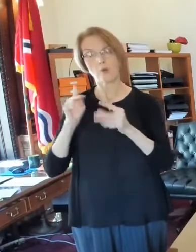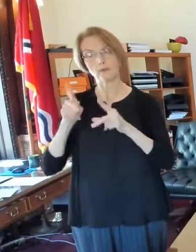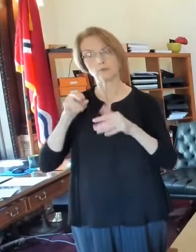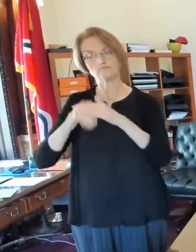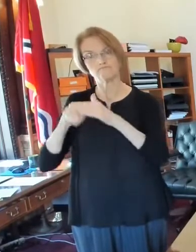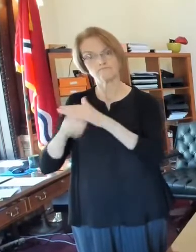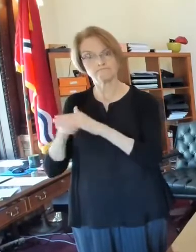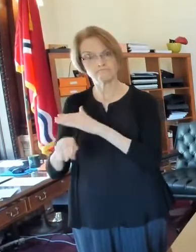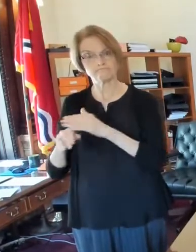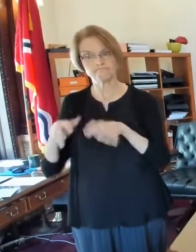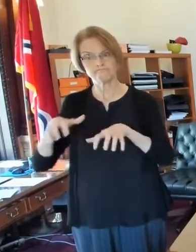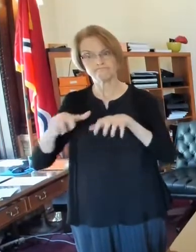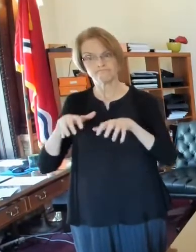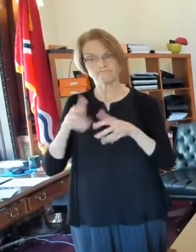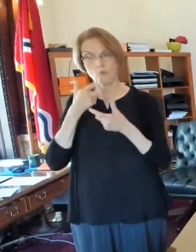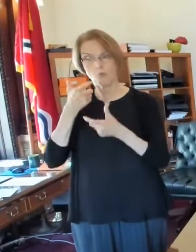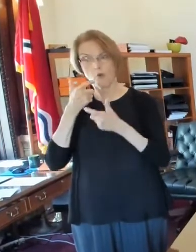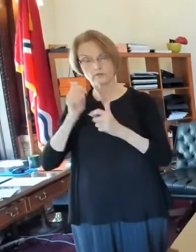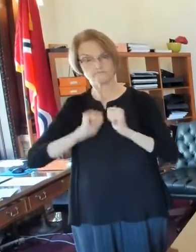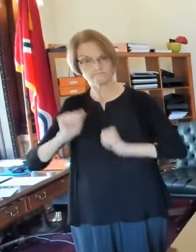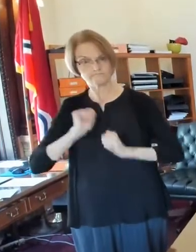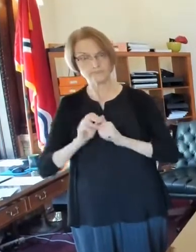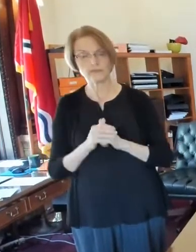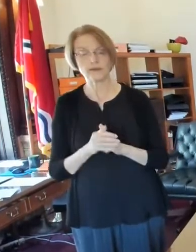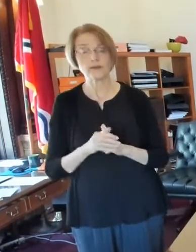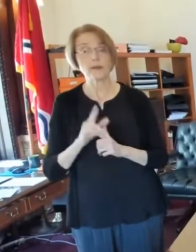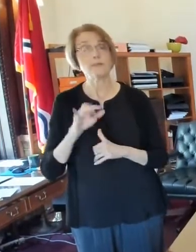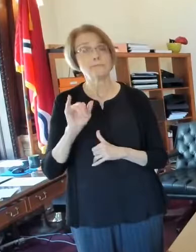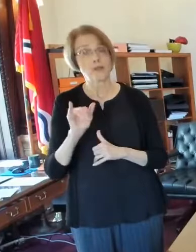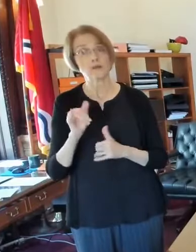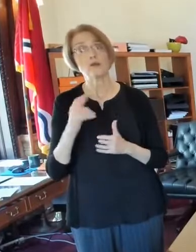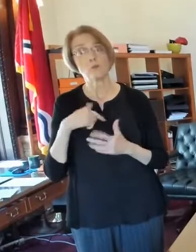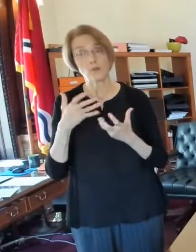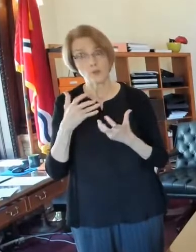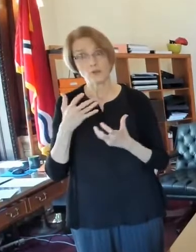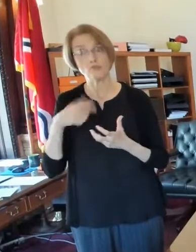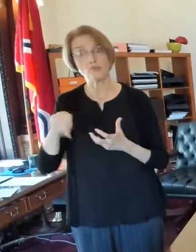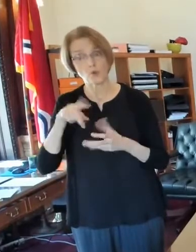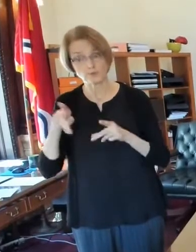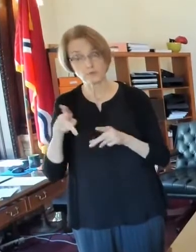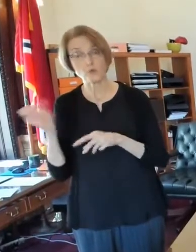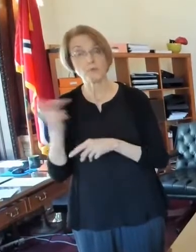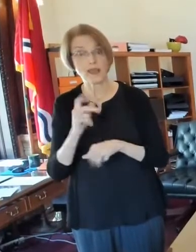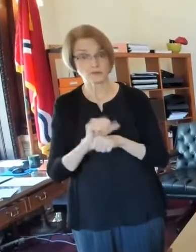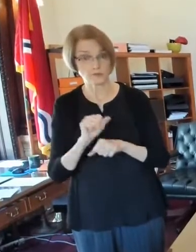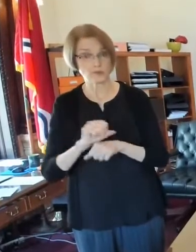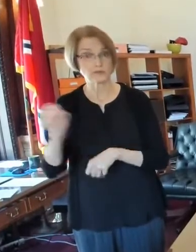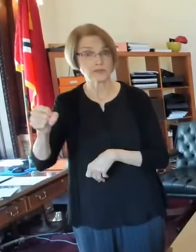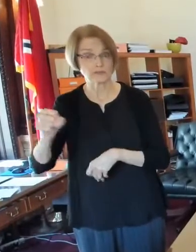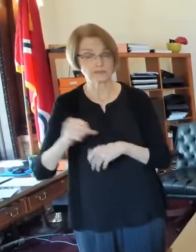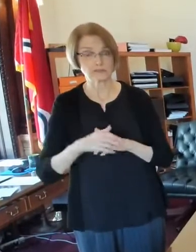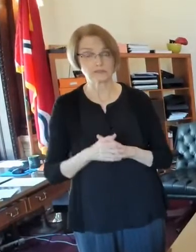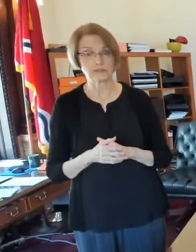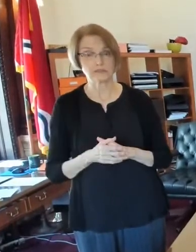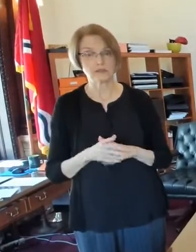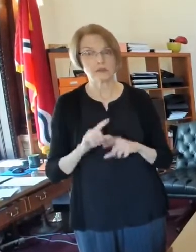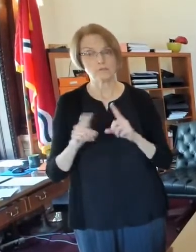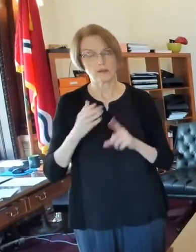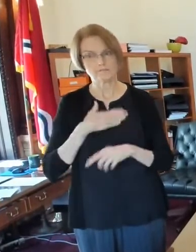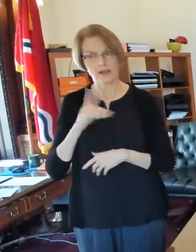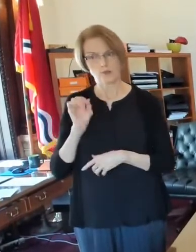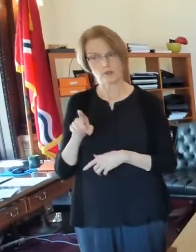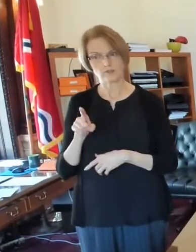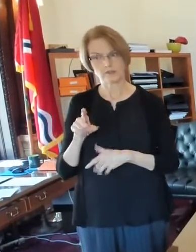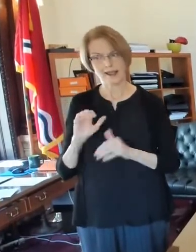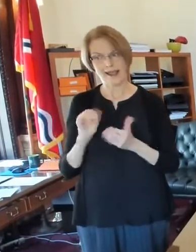So Mary, we want, we want your folks to go back to work also. The question is, uh, how do